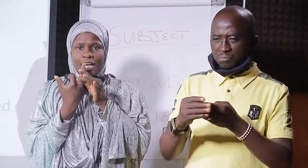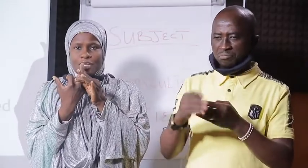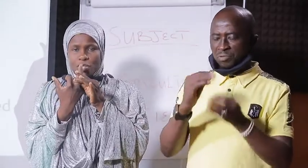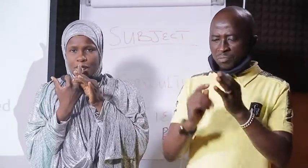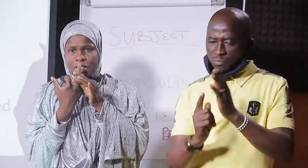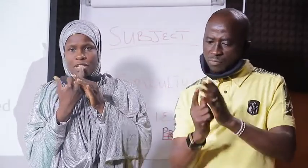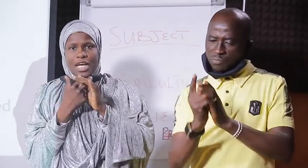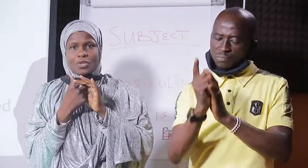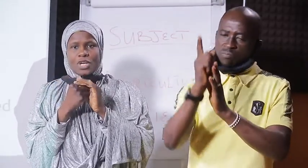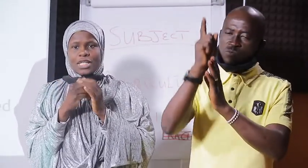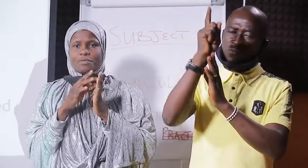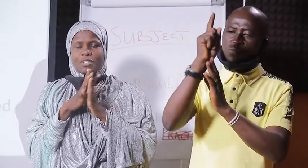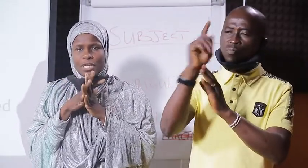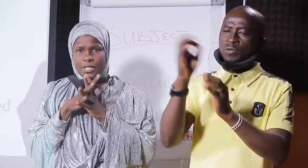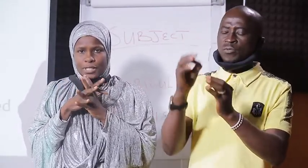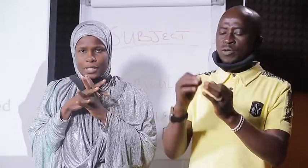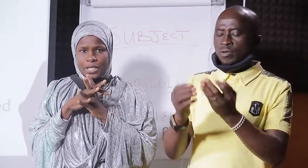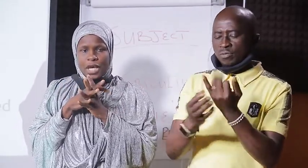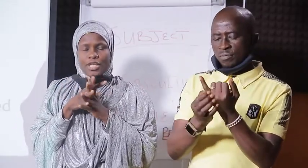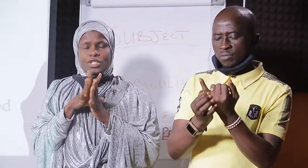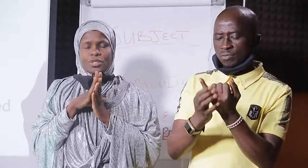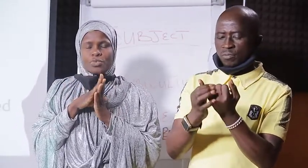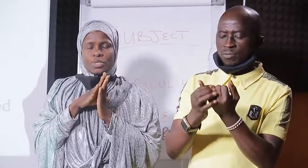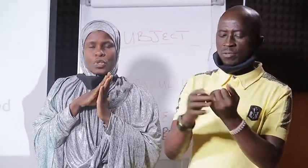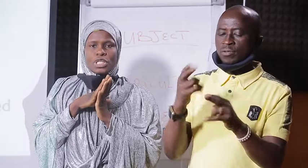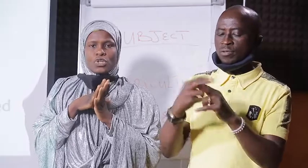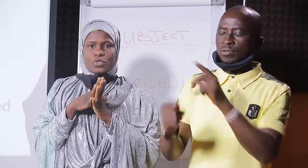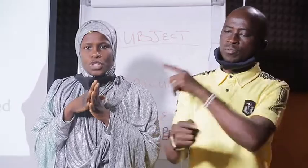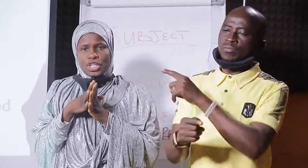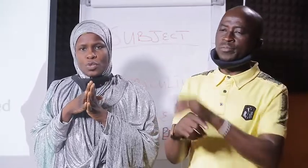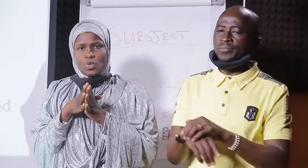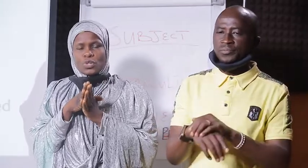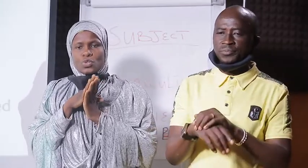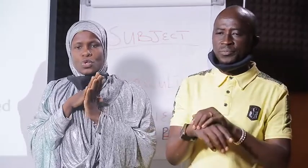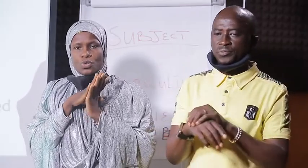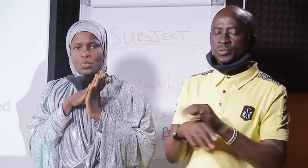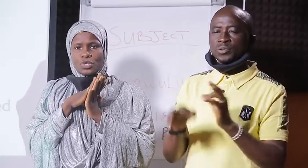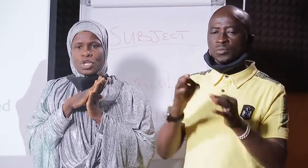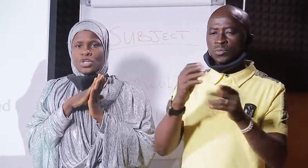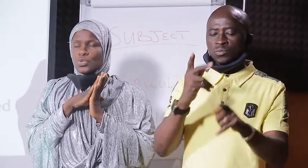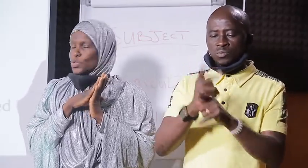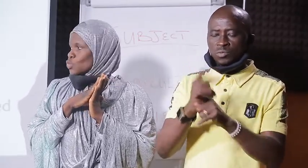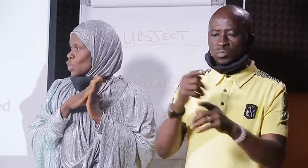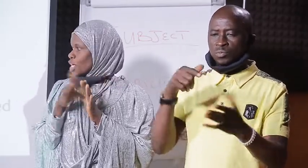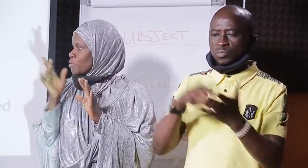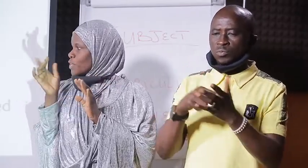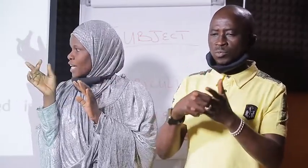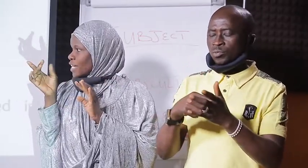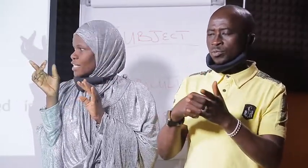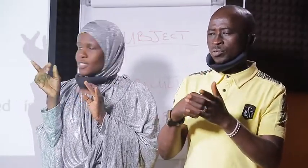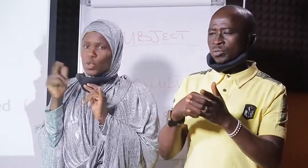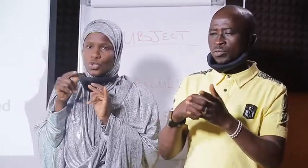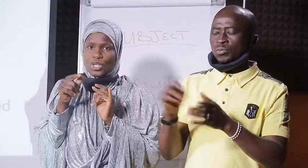a finger size, they are known as the fingerlings. And in the process of stocking, when you want to stock your pond, you use what?